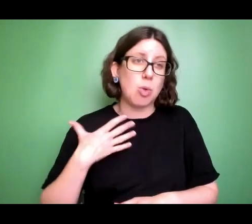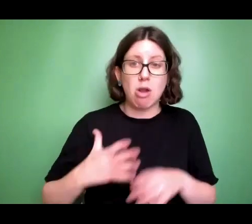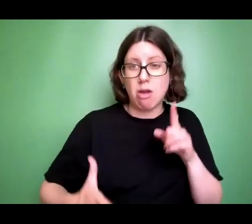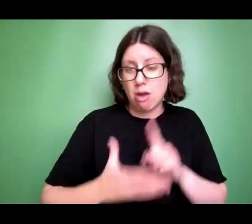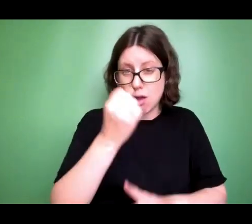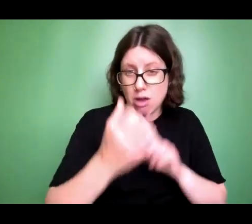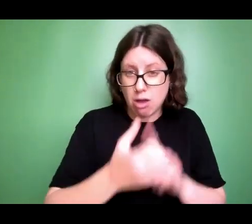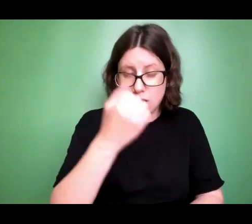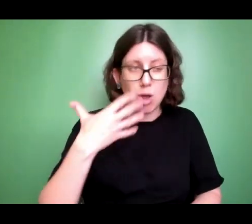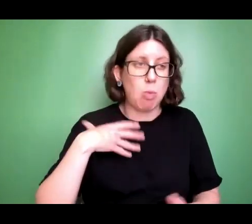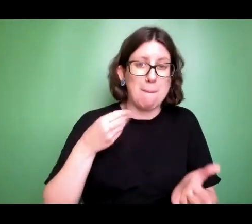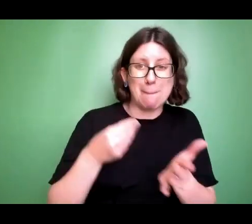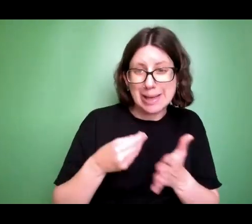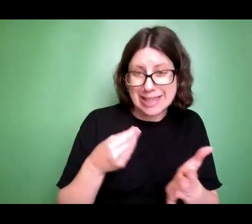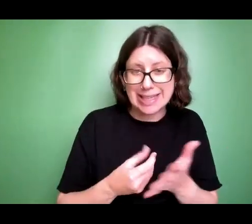with drugs.